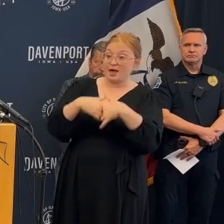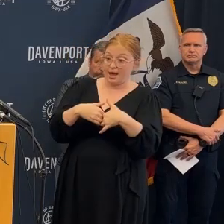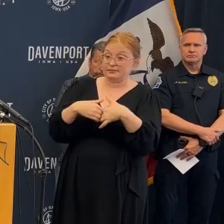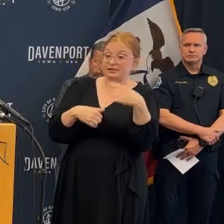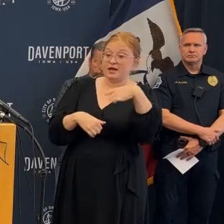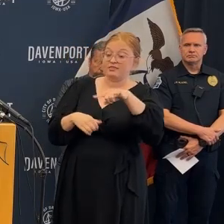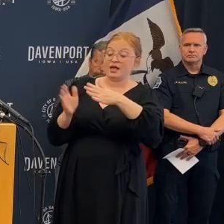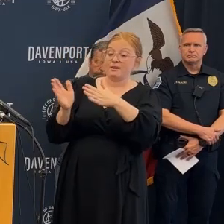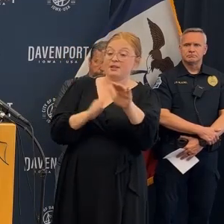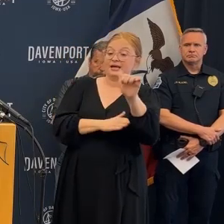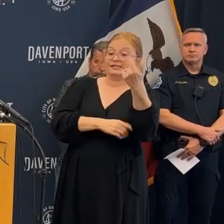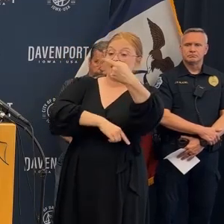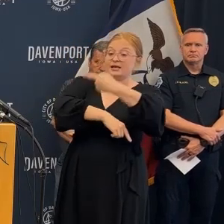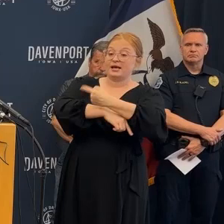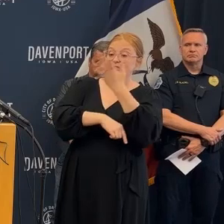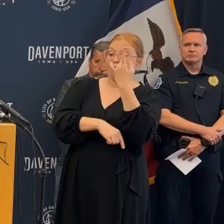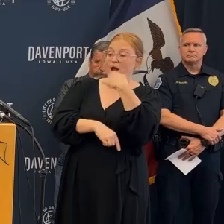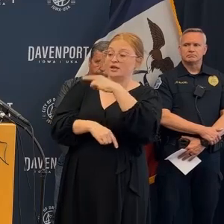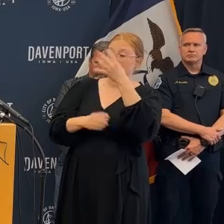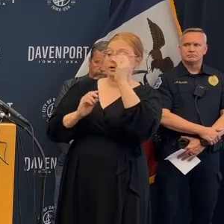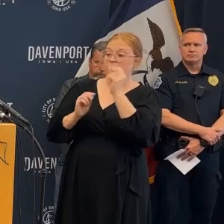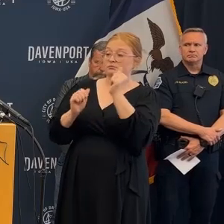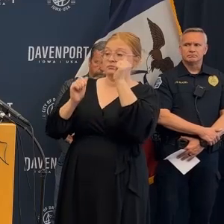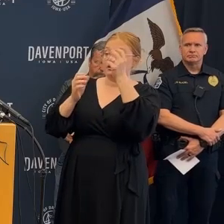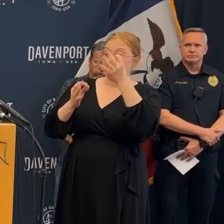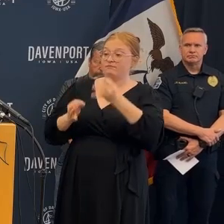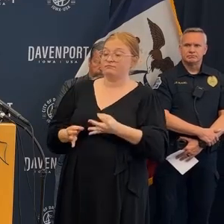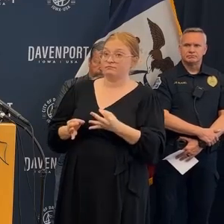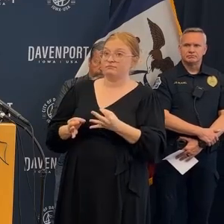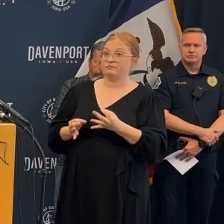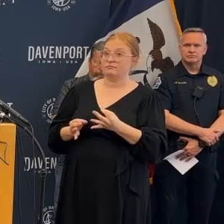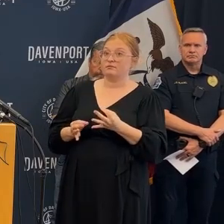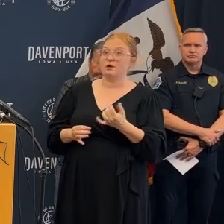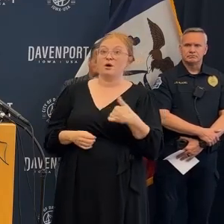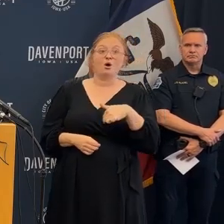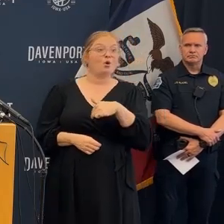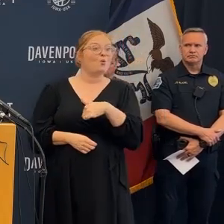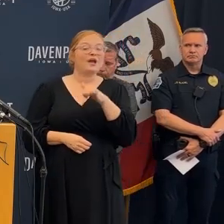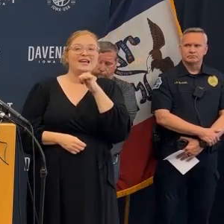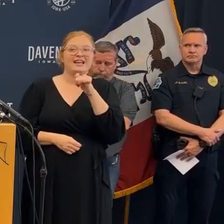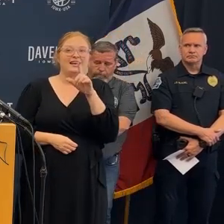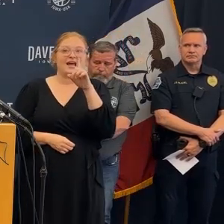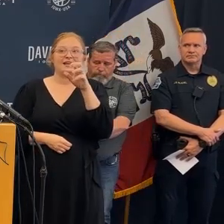evaluation of what to do or not to do happened in real time